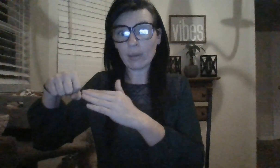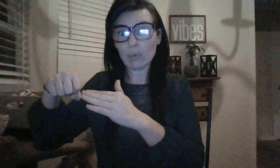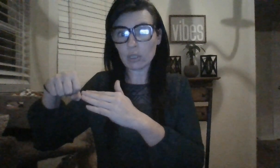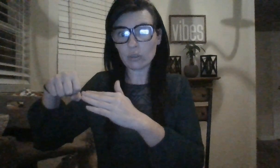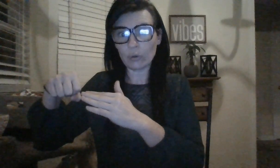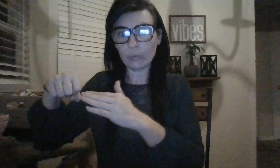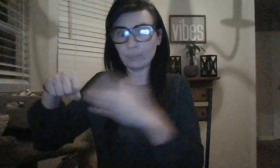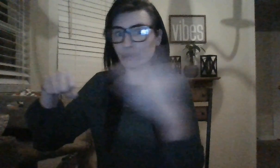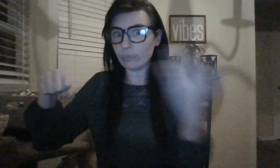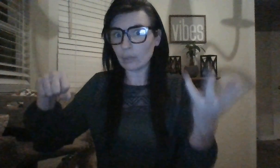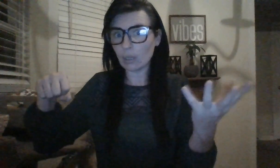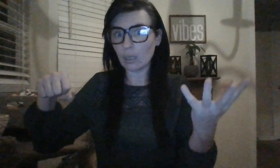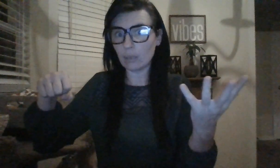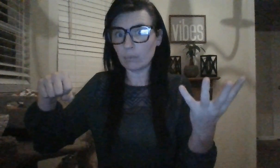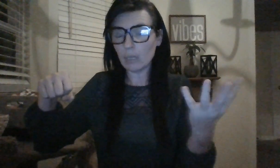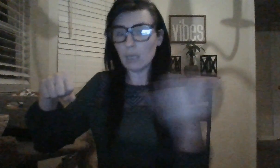vibrational.